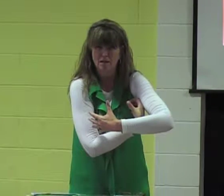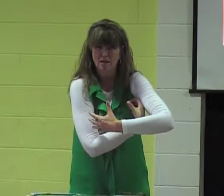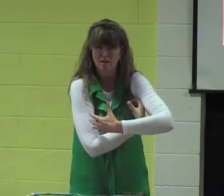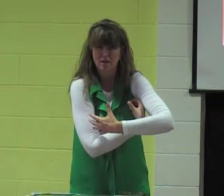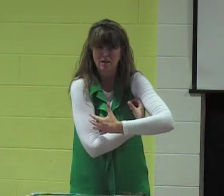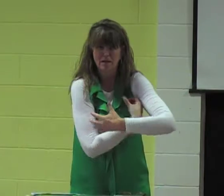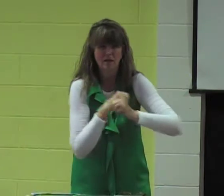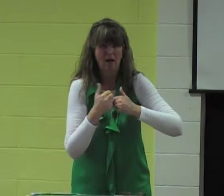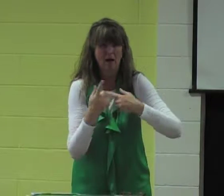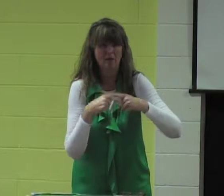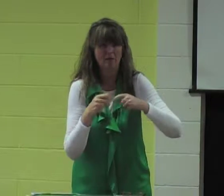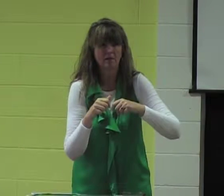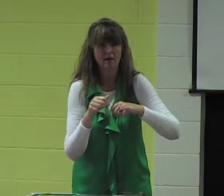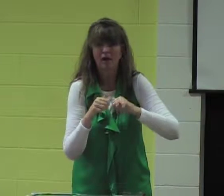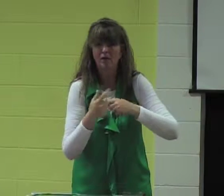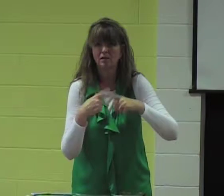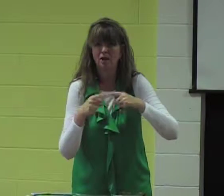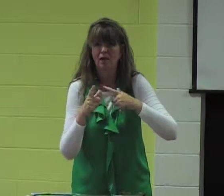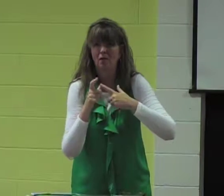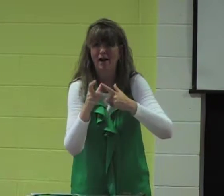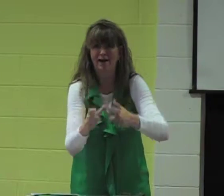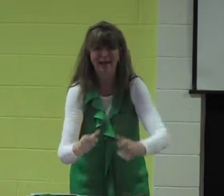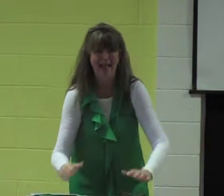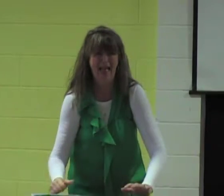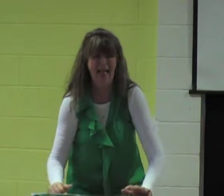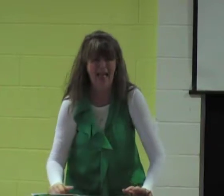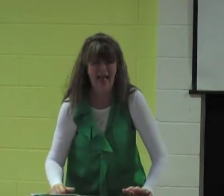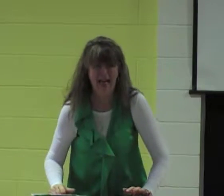ball. How do I sign that? And he started running.